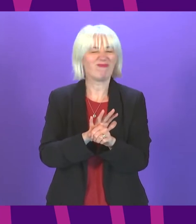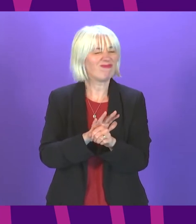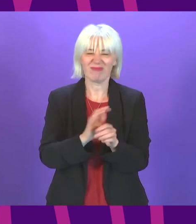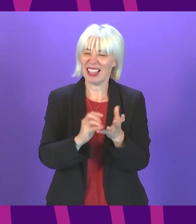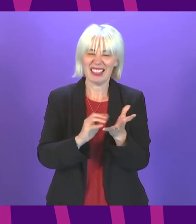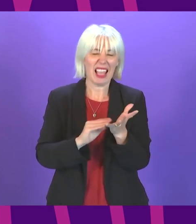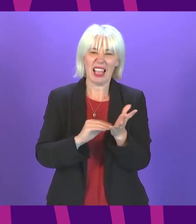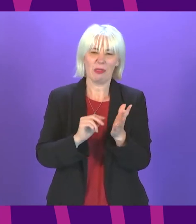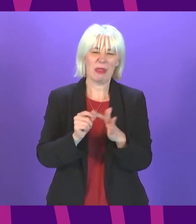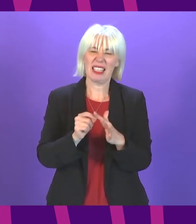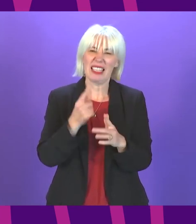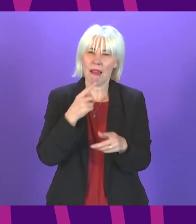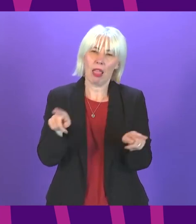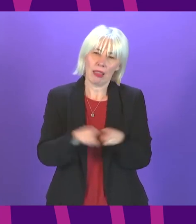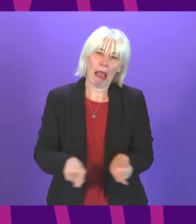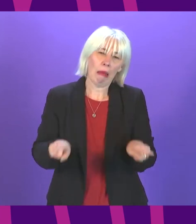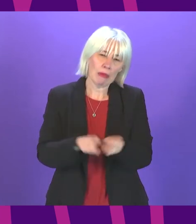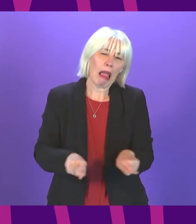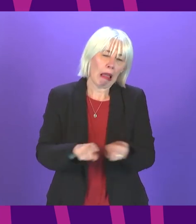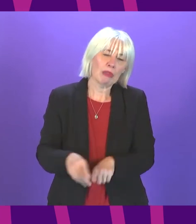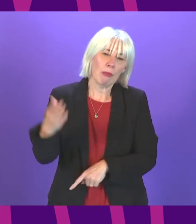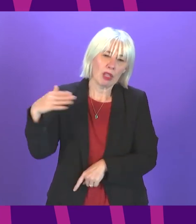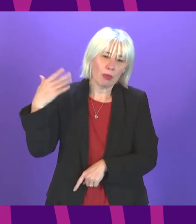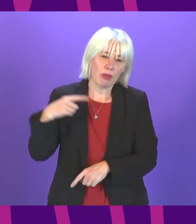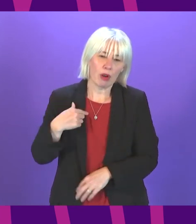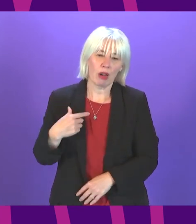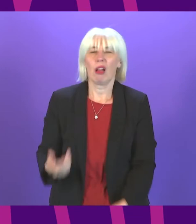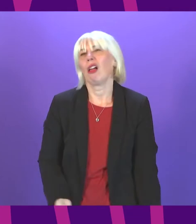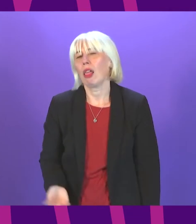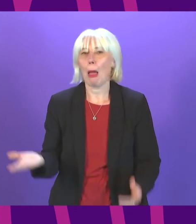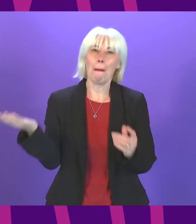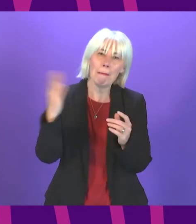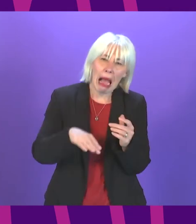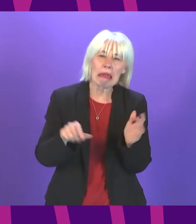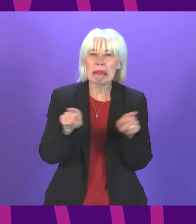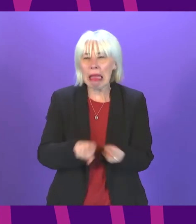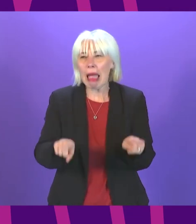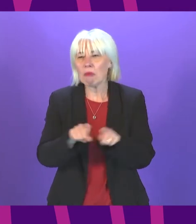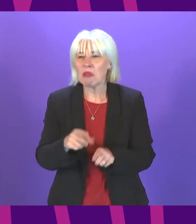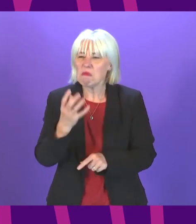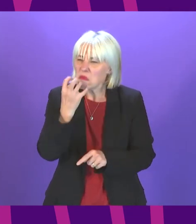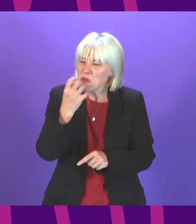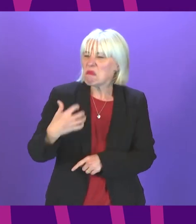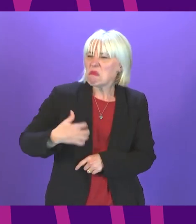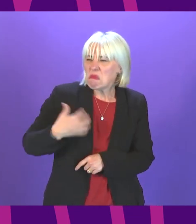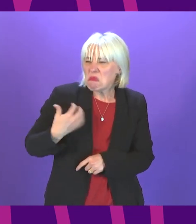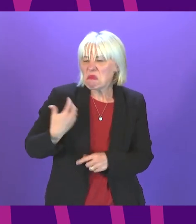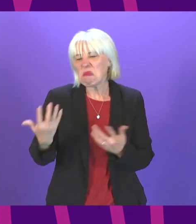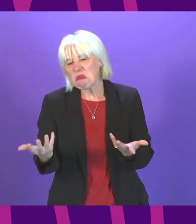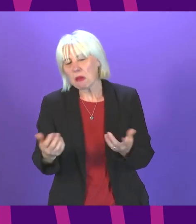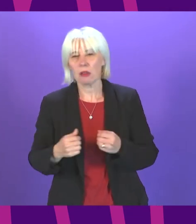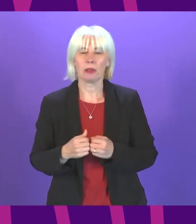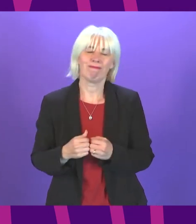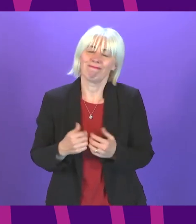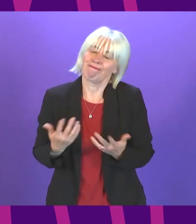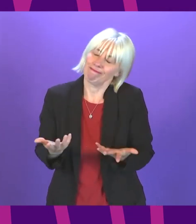offering more of the same back to the tired arguments peppered with grudge and grievance presiding